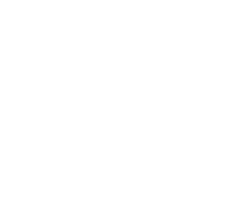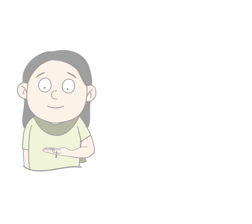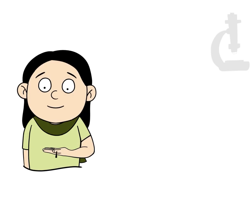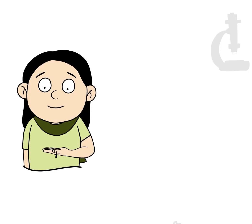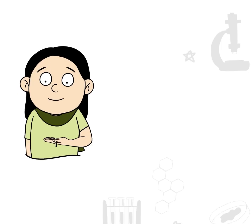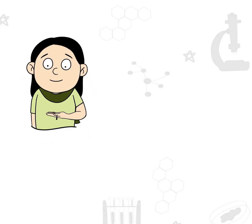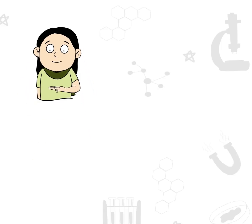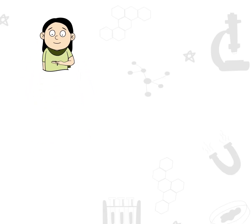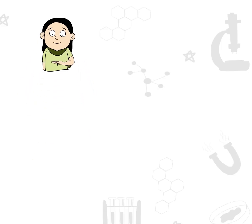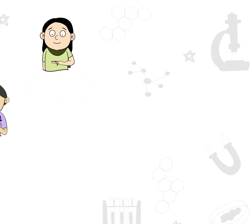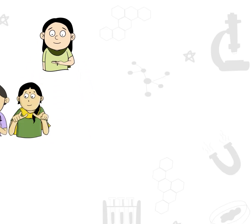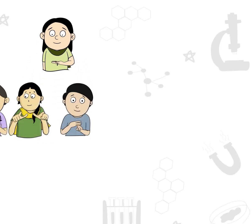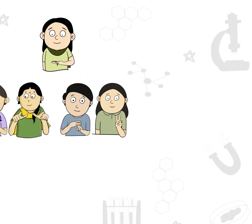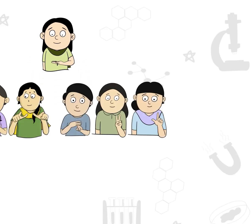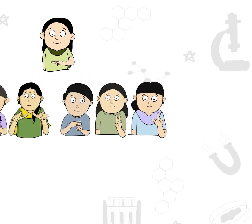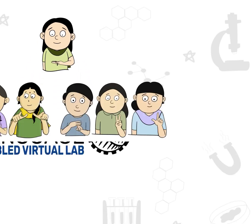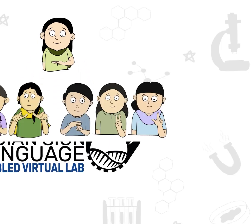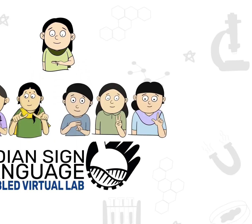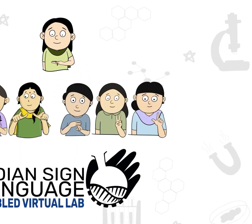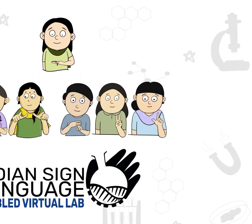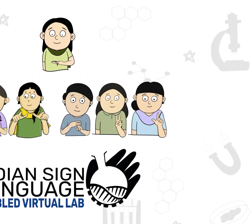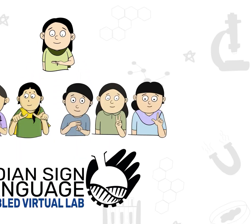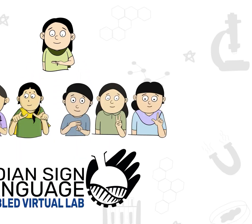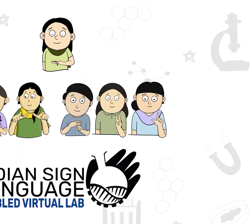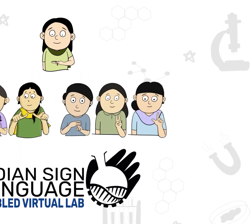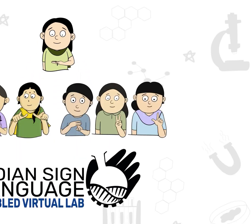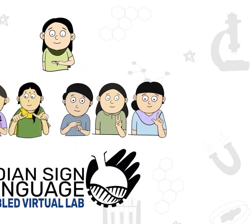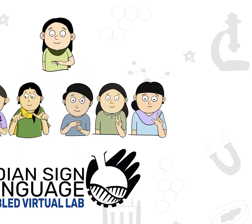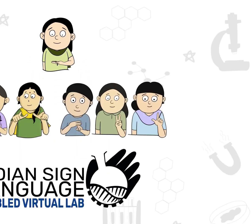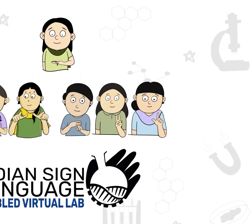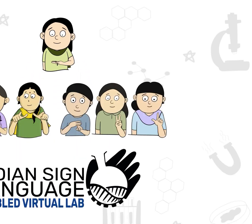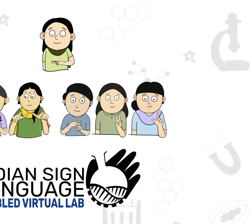Welcome to ISL Enabled Virtual Lab of CSIR.